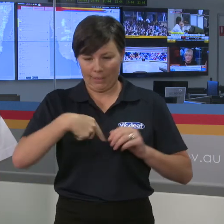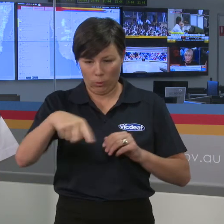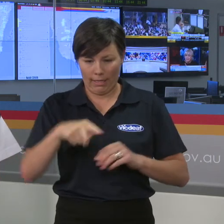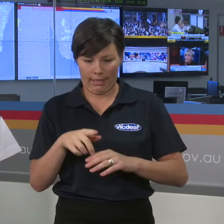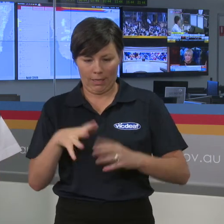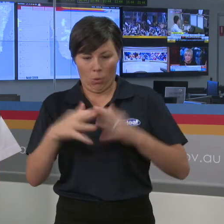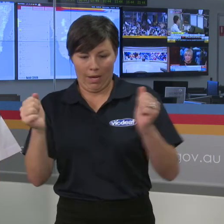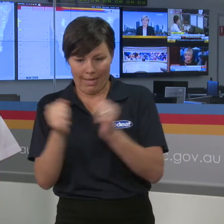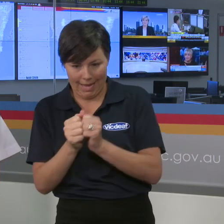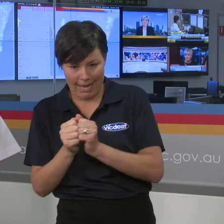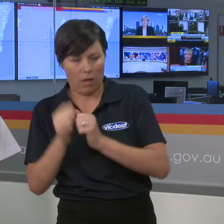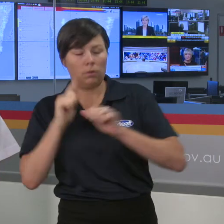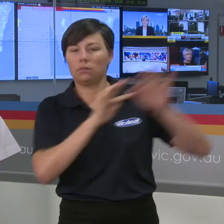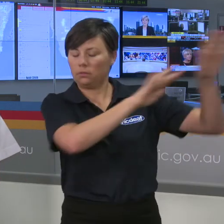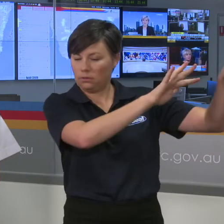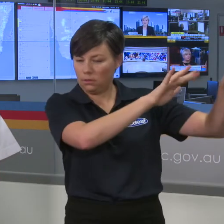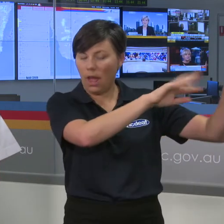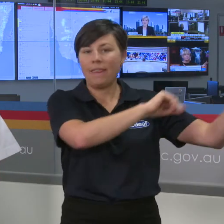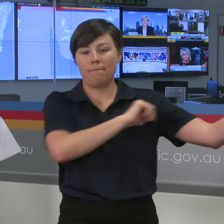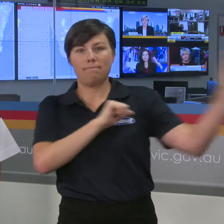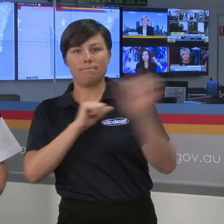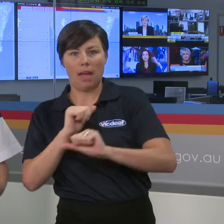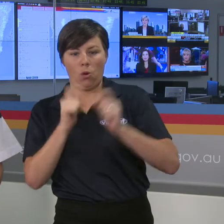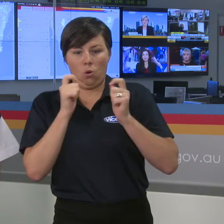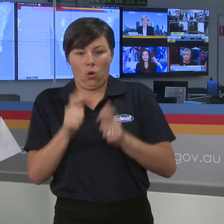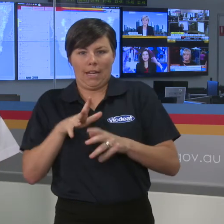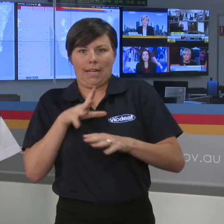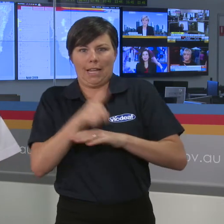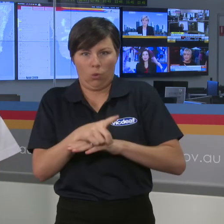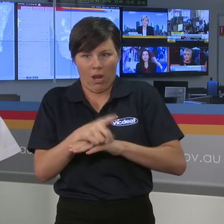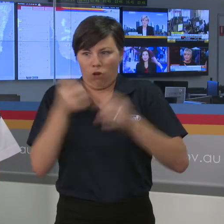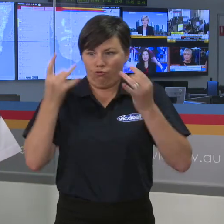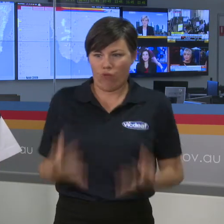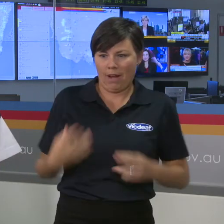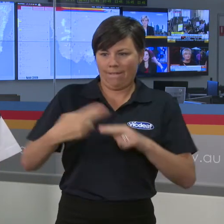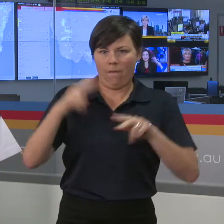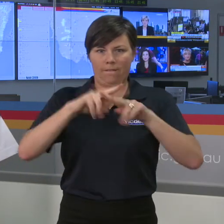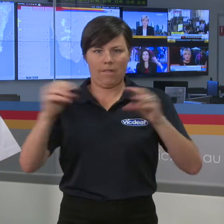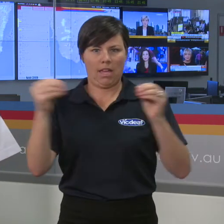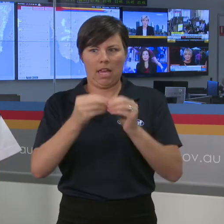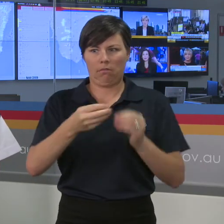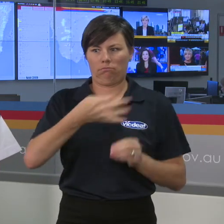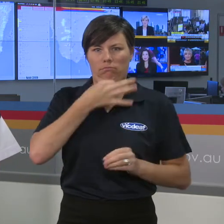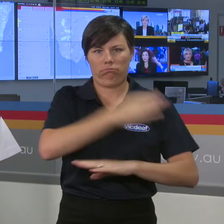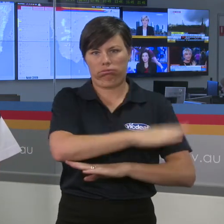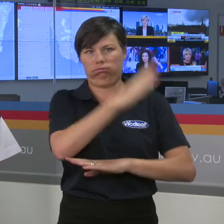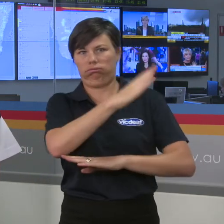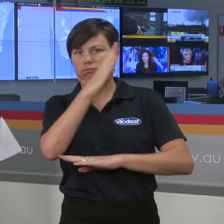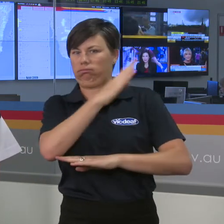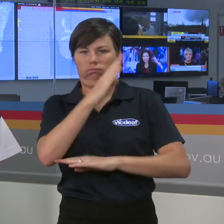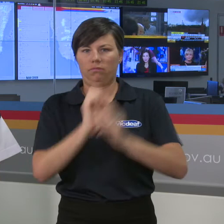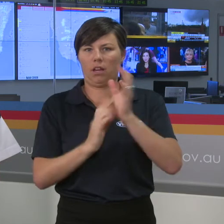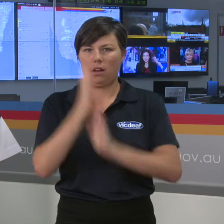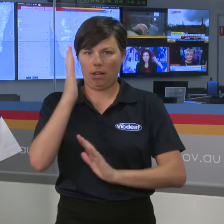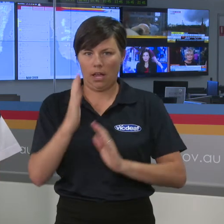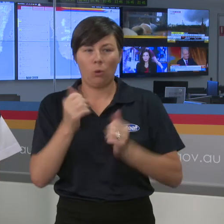and back in Victoria early next week which is just when we're moving into our highest fire danger rating. So that's good that we can help